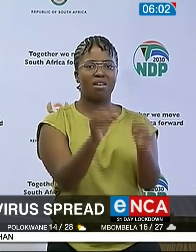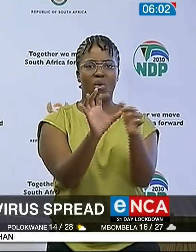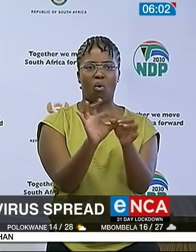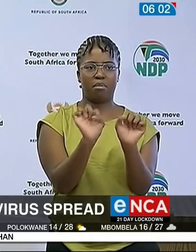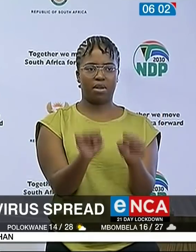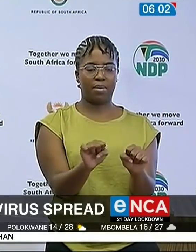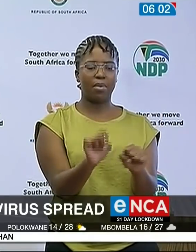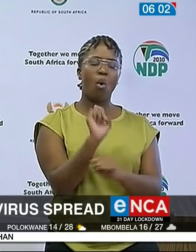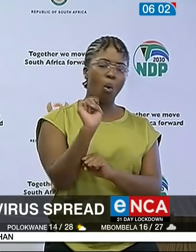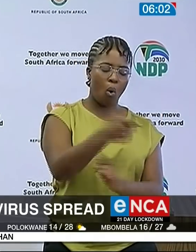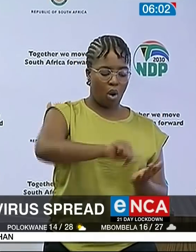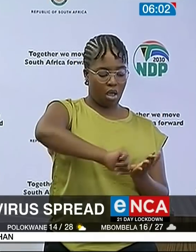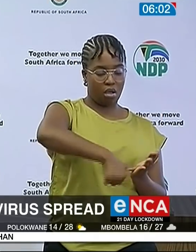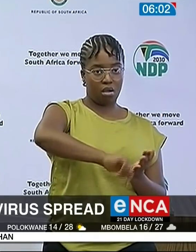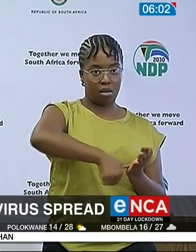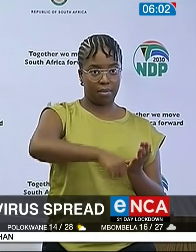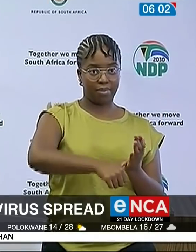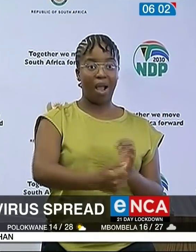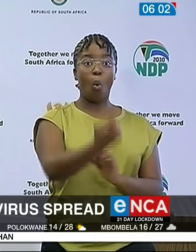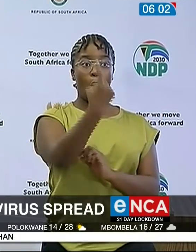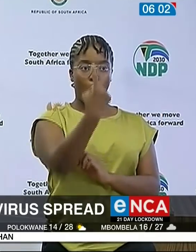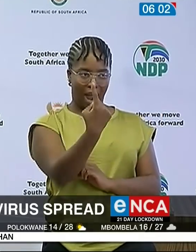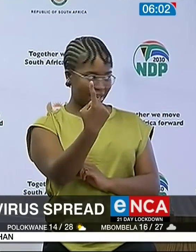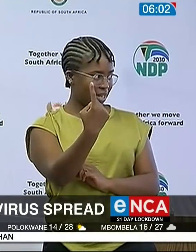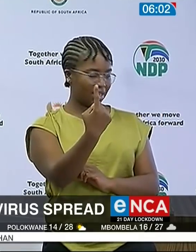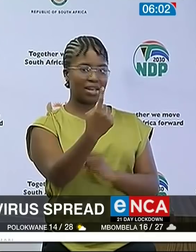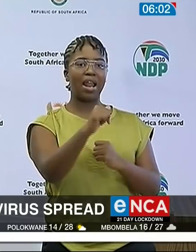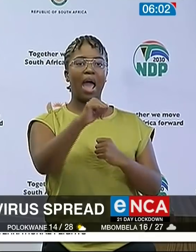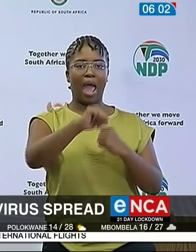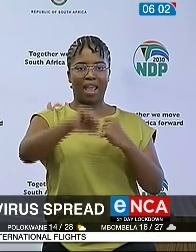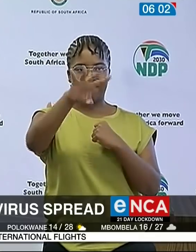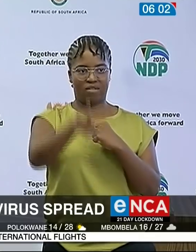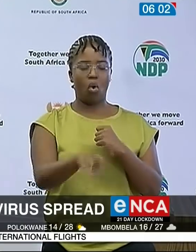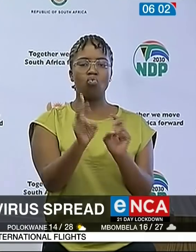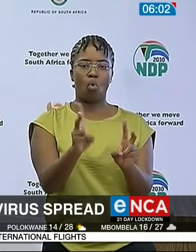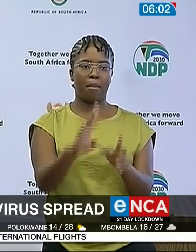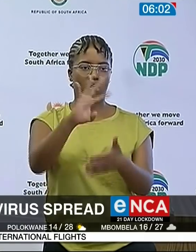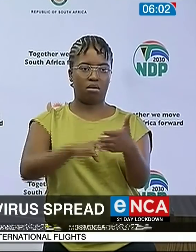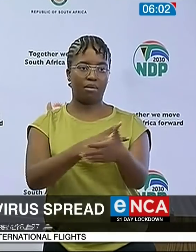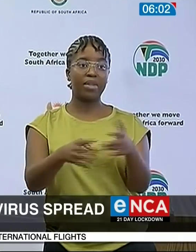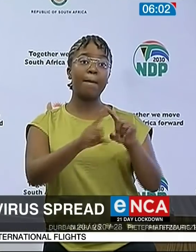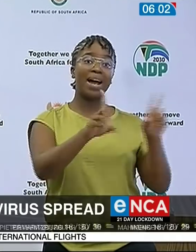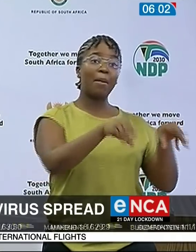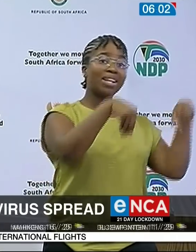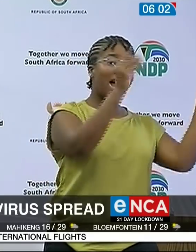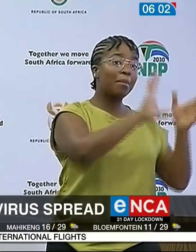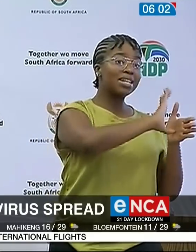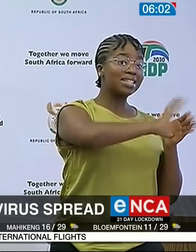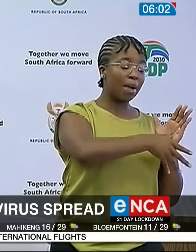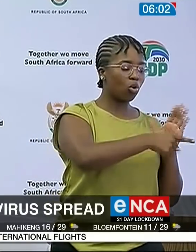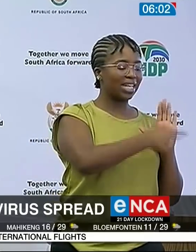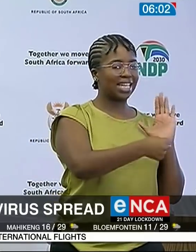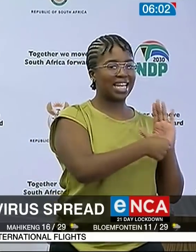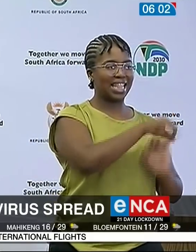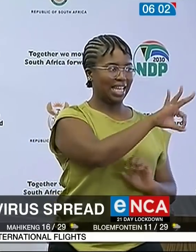social grants will be paid on the 1st of April as per normal schedule. Both SASA and the South African Post Office have